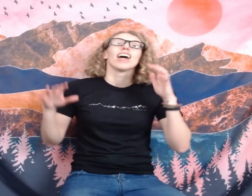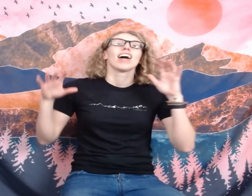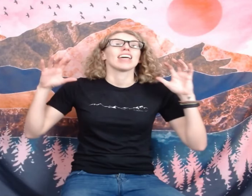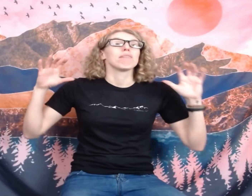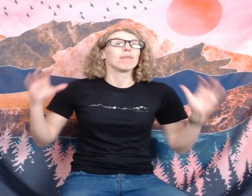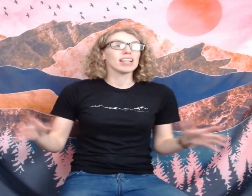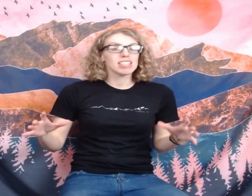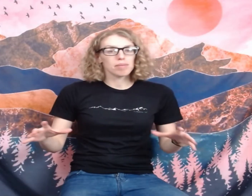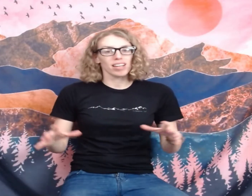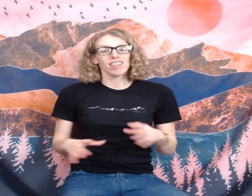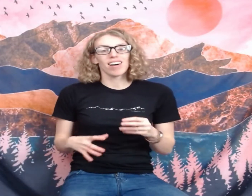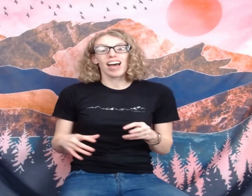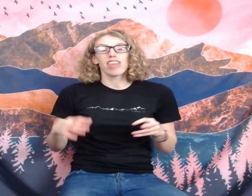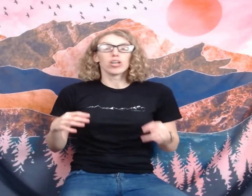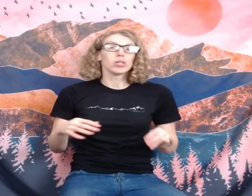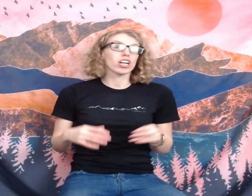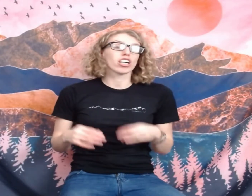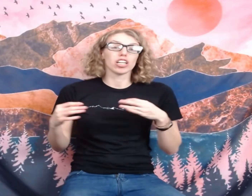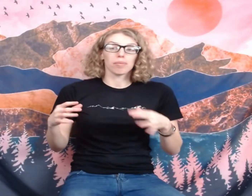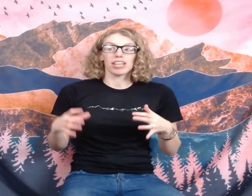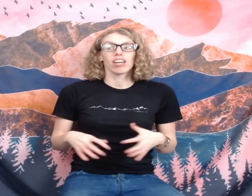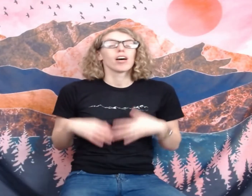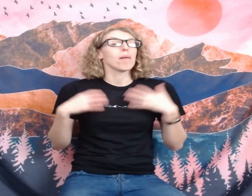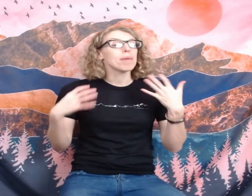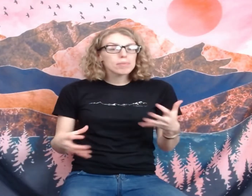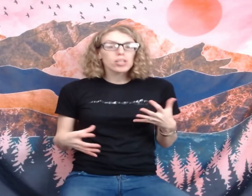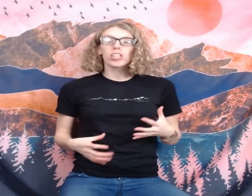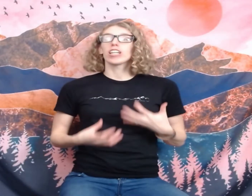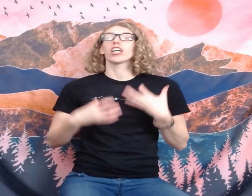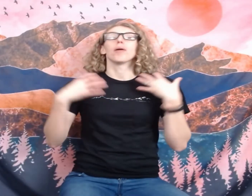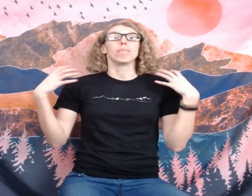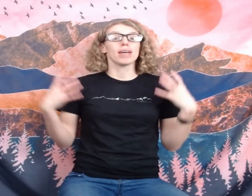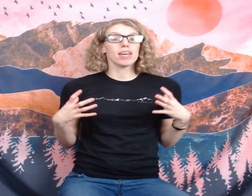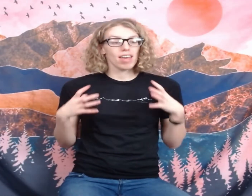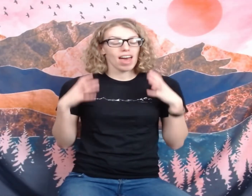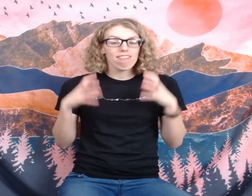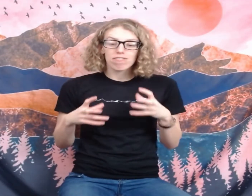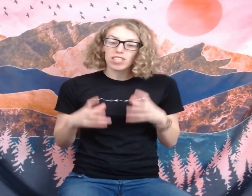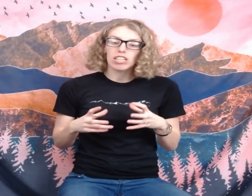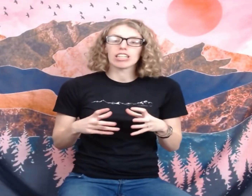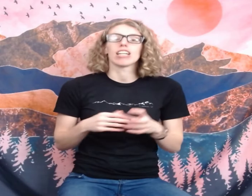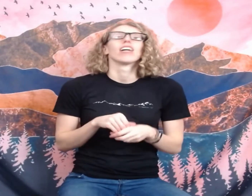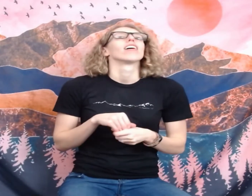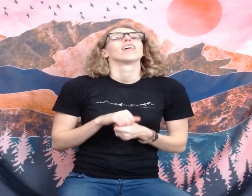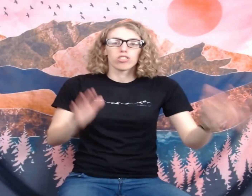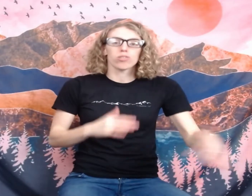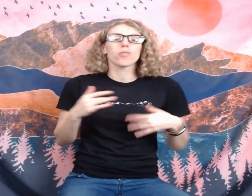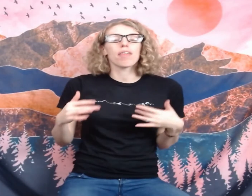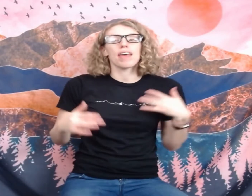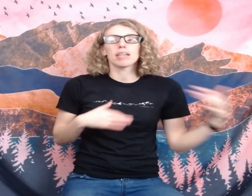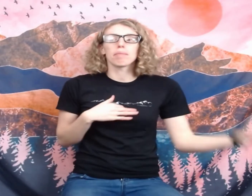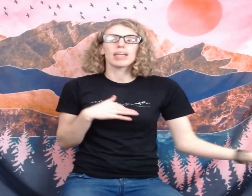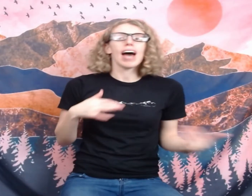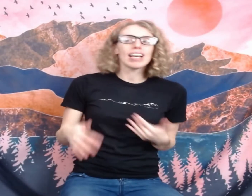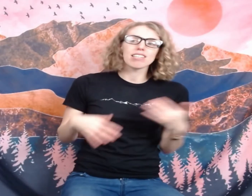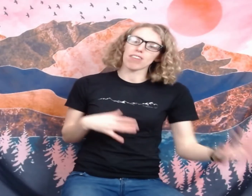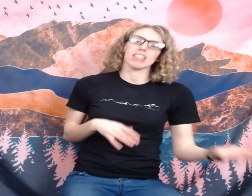It might seem like a lot and those are going to be a bit bulky or a bit heftier just so that they can be as effective